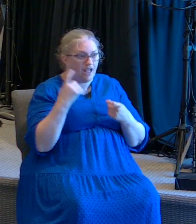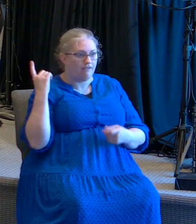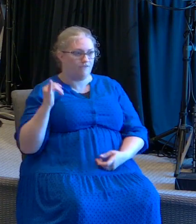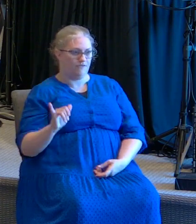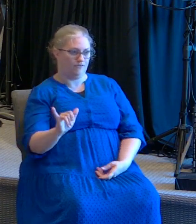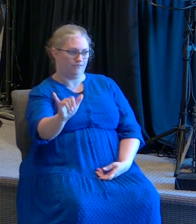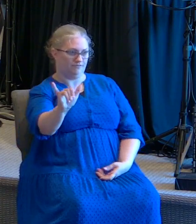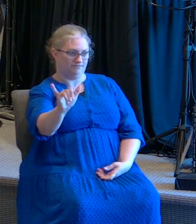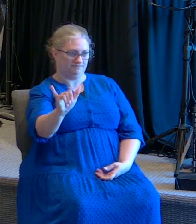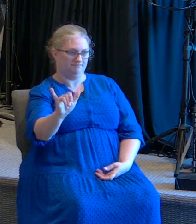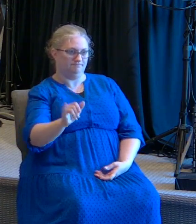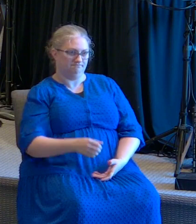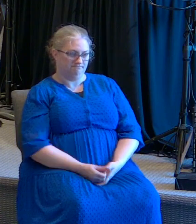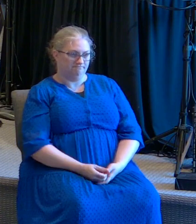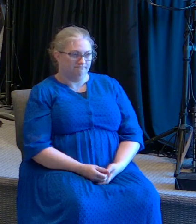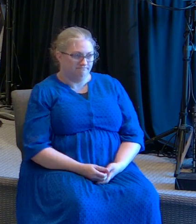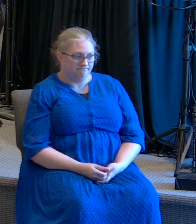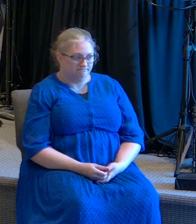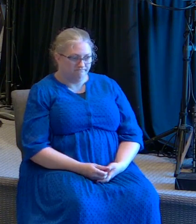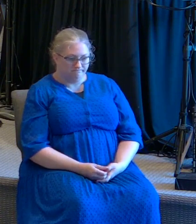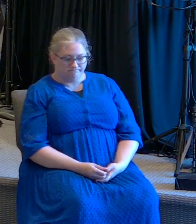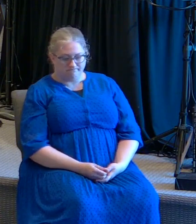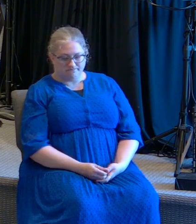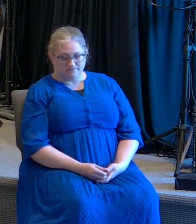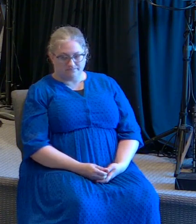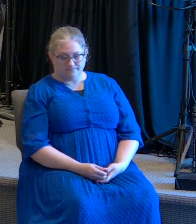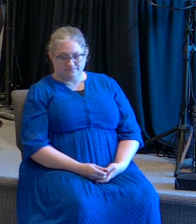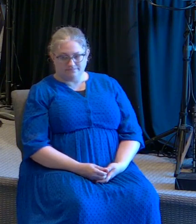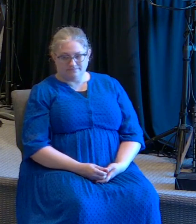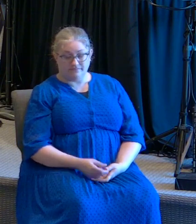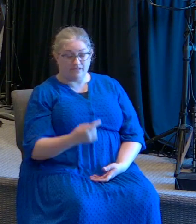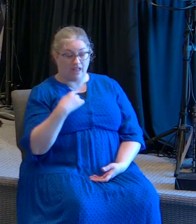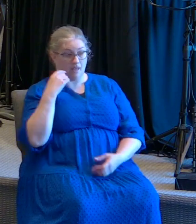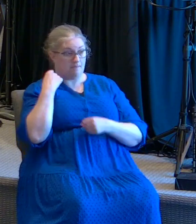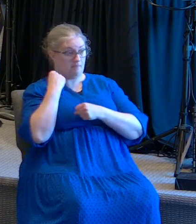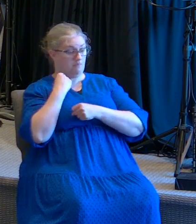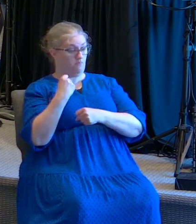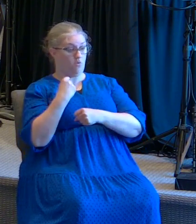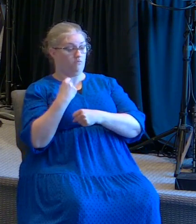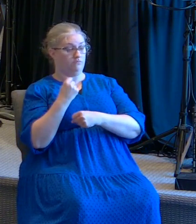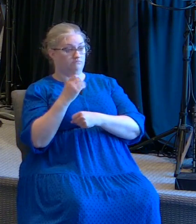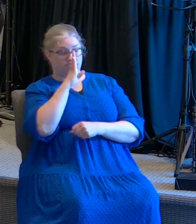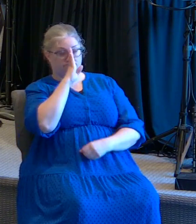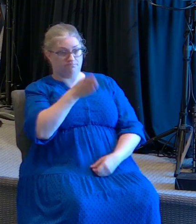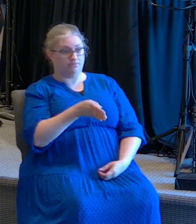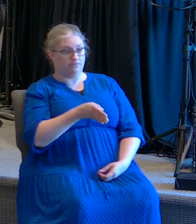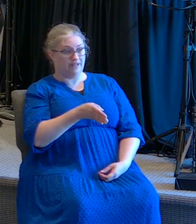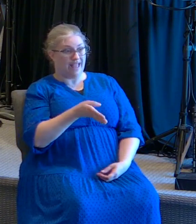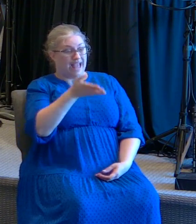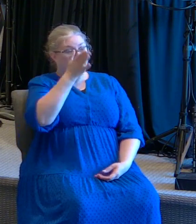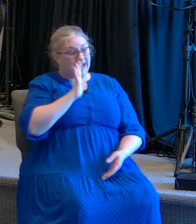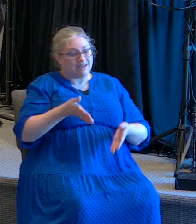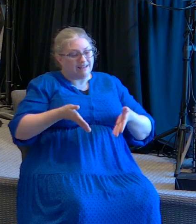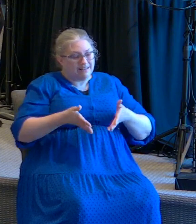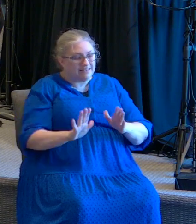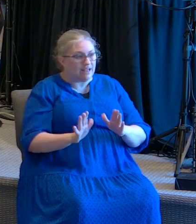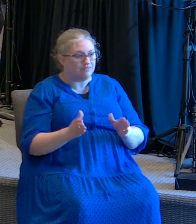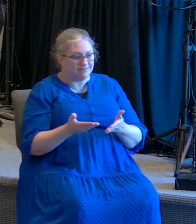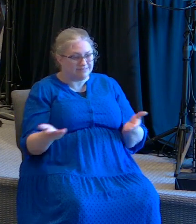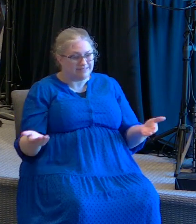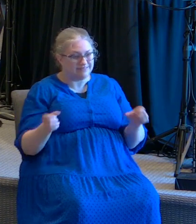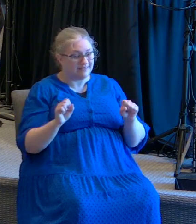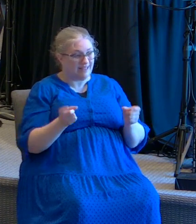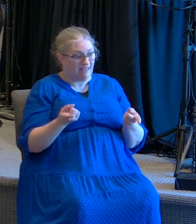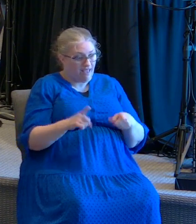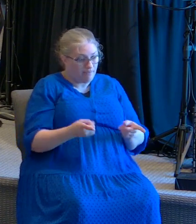pecados es eterno. May I be so bold as to say that maybe God allows some things in our lives so that forgiveness of sins